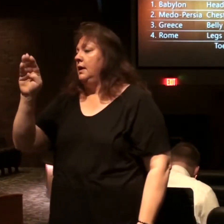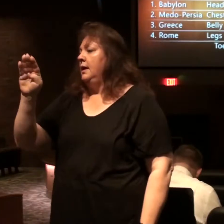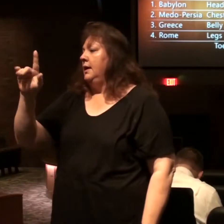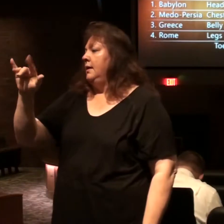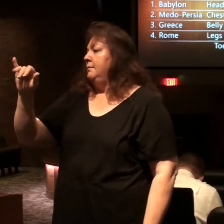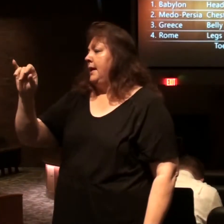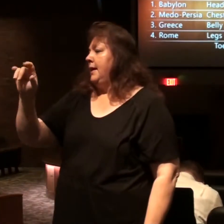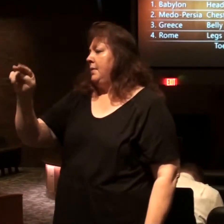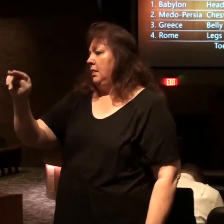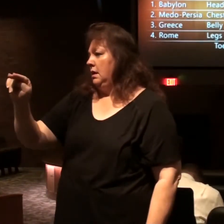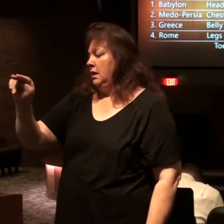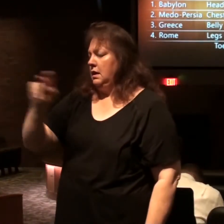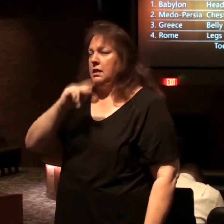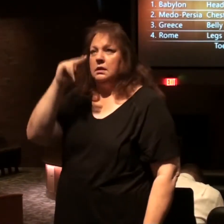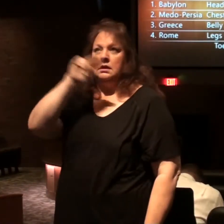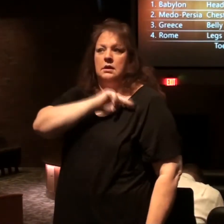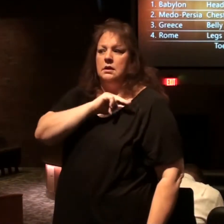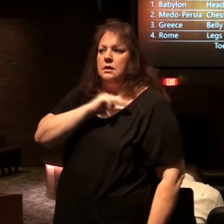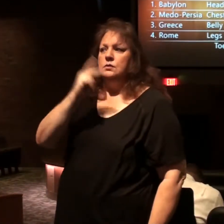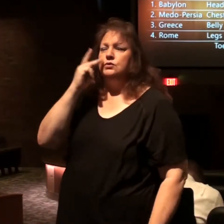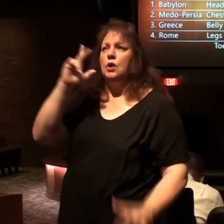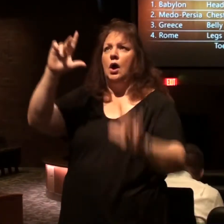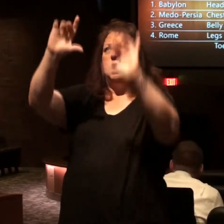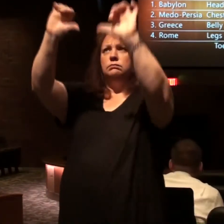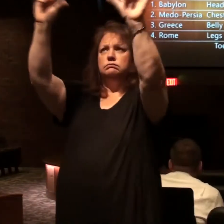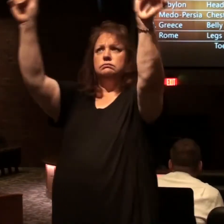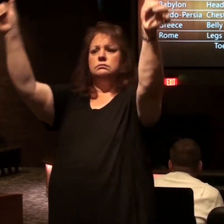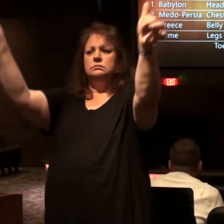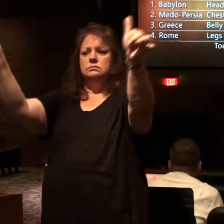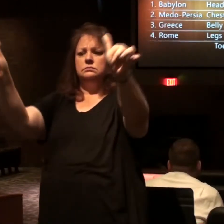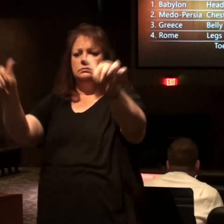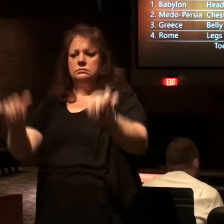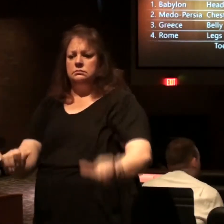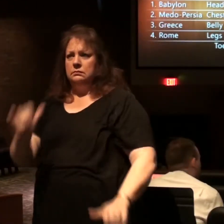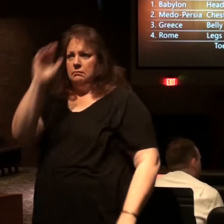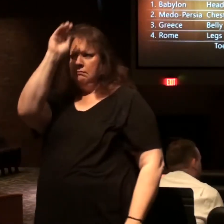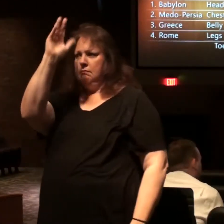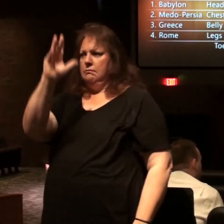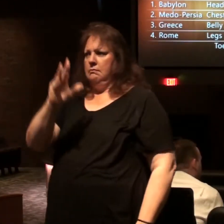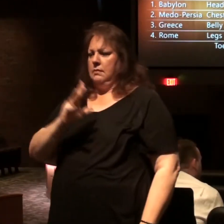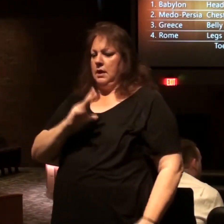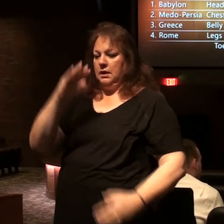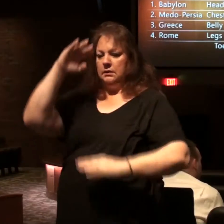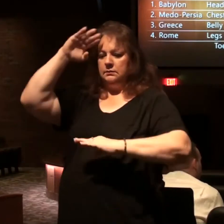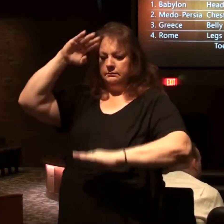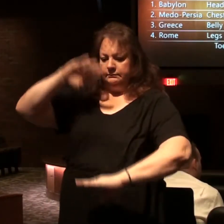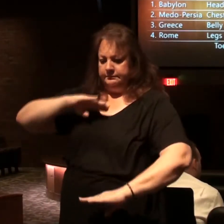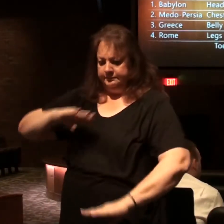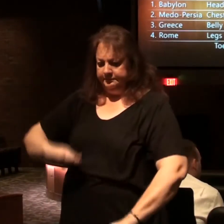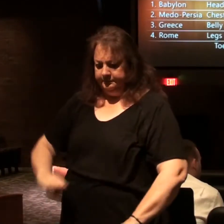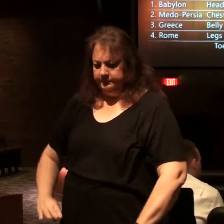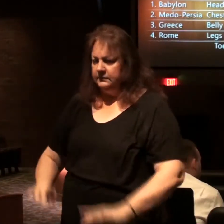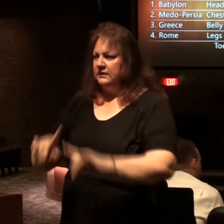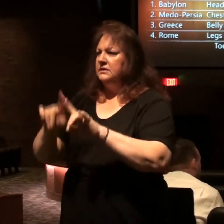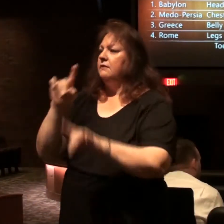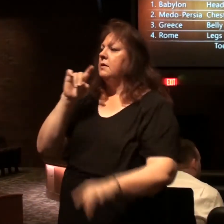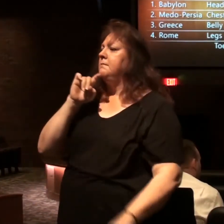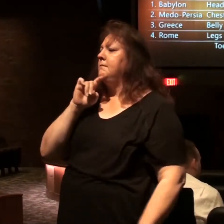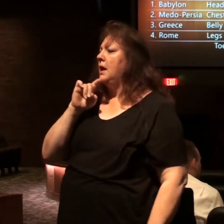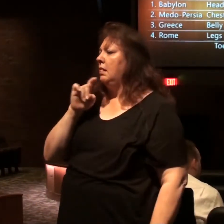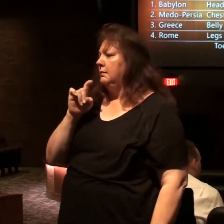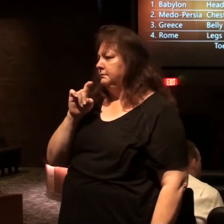what Nebuchadnezzar saw was this image of a man and each part of the image was a different metal